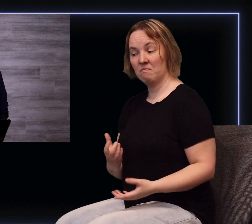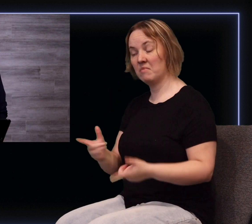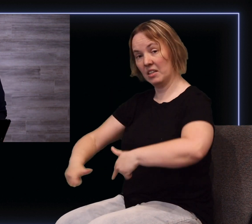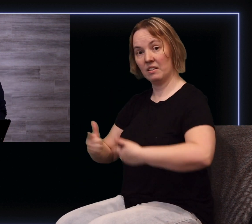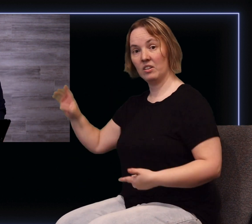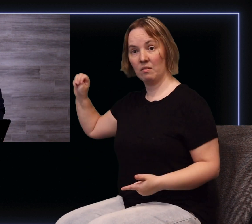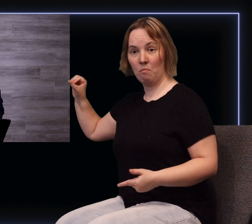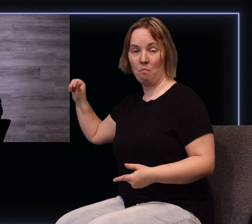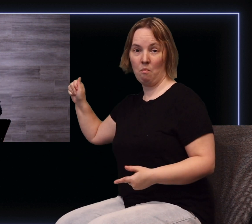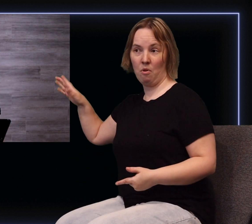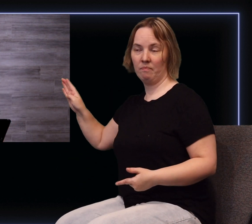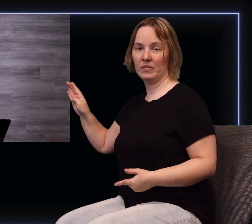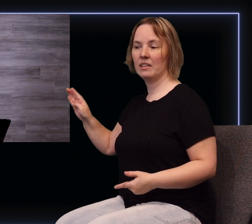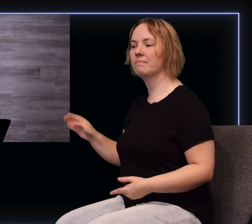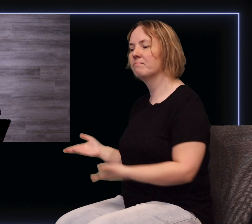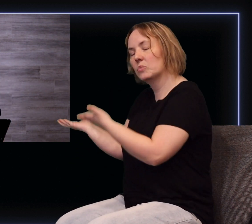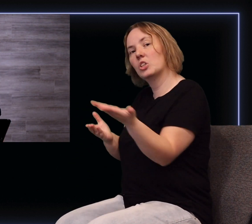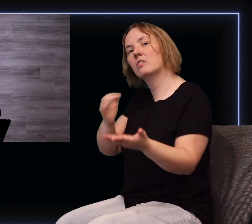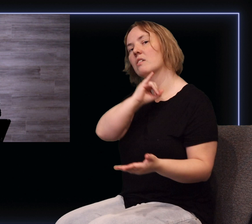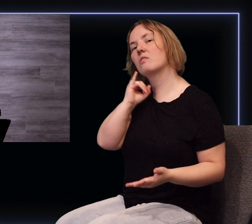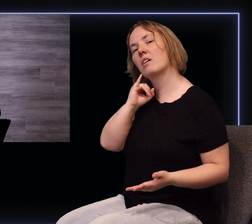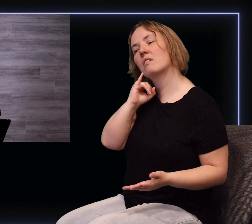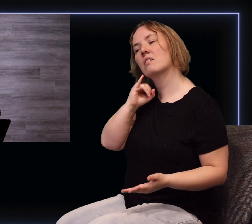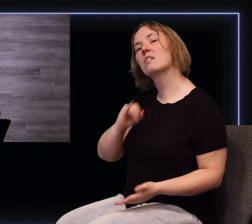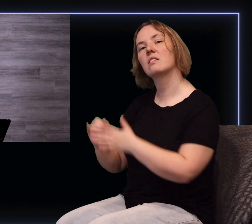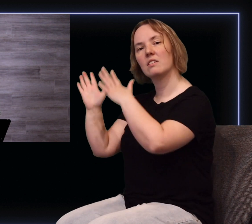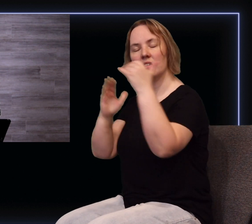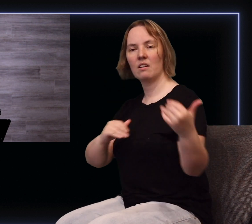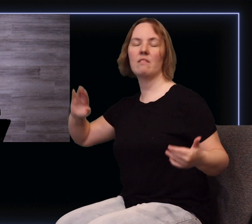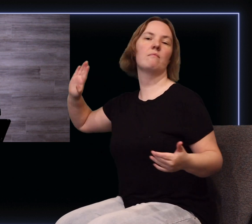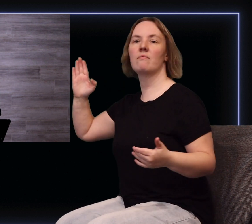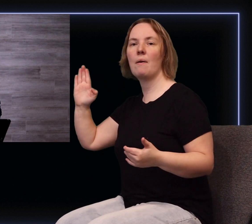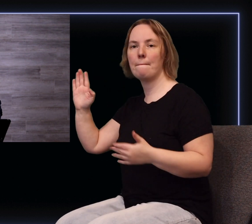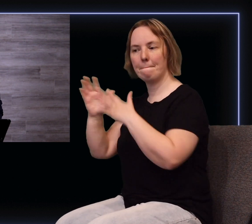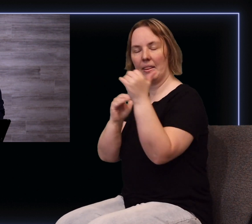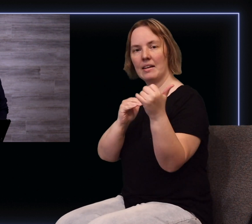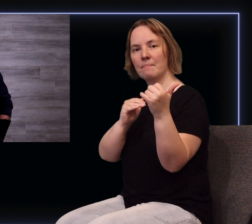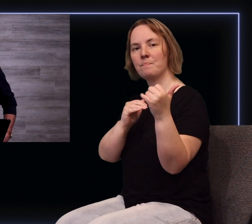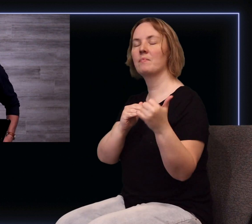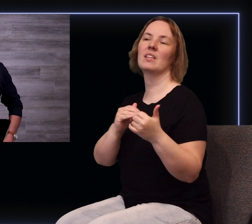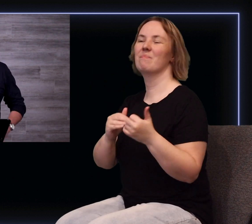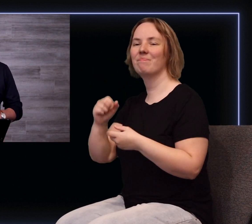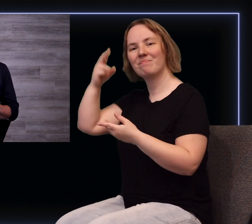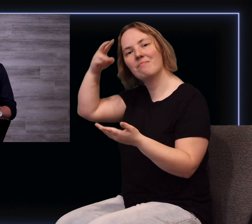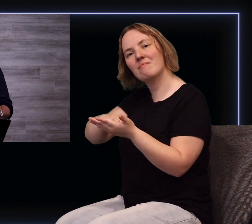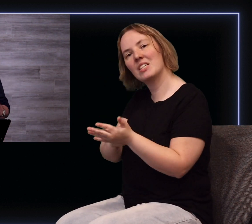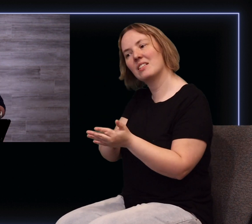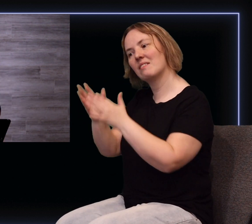they decide they're going to go back to Israel, to the town of Bethlehem, which actually means house of bread. But what's interesting is the response of these two